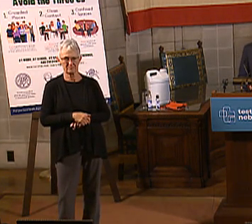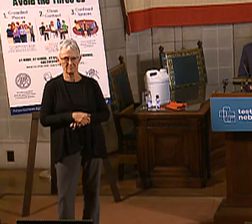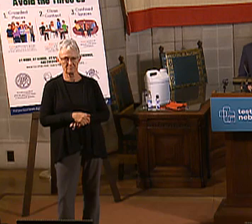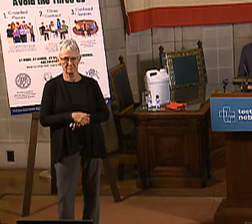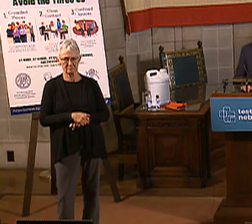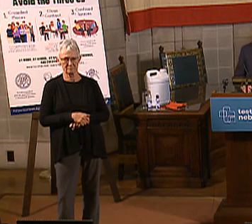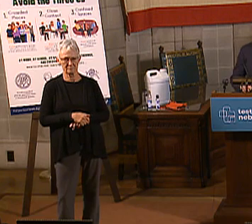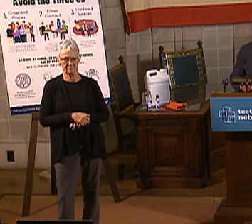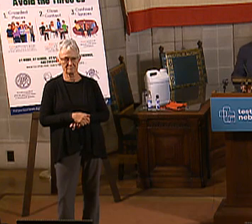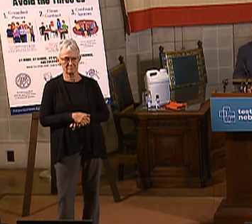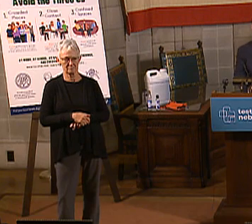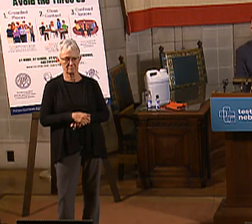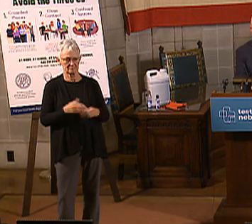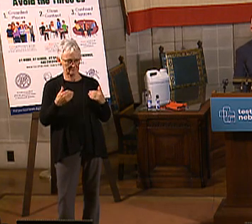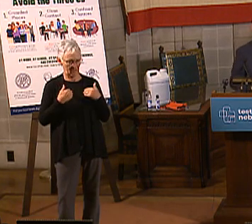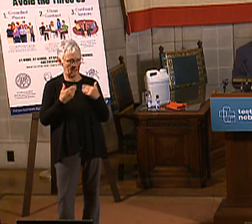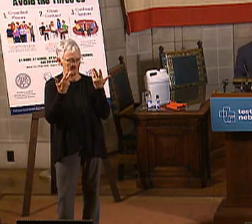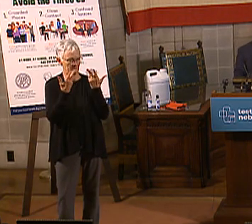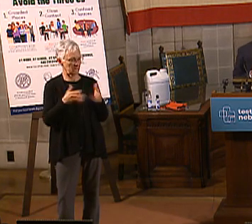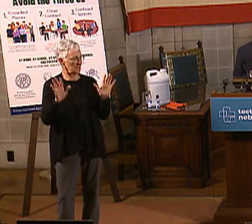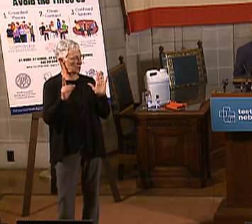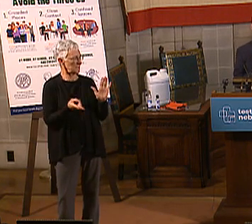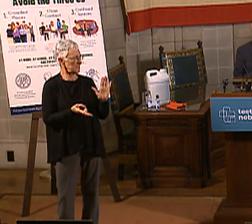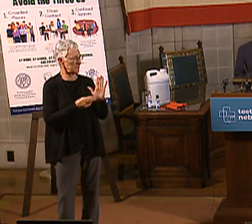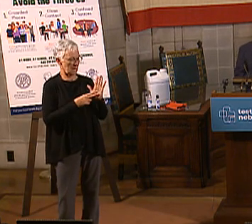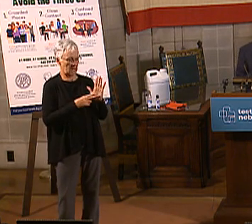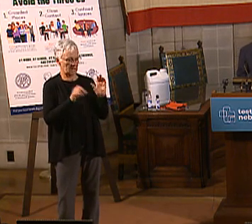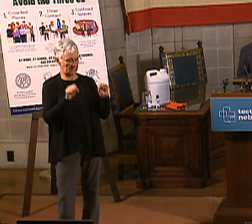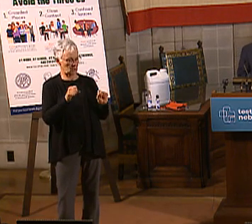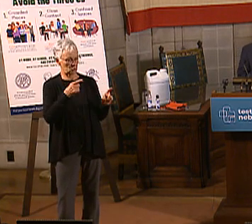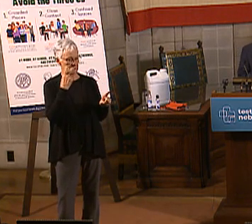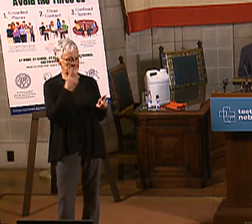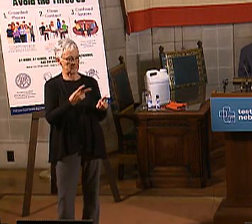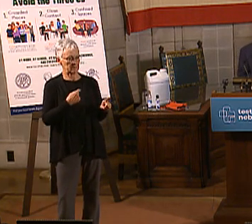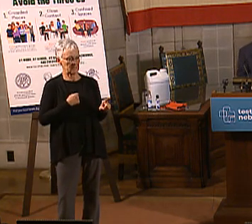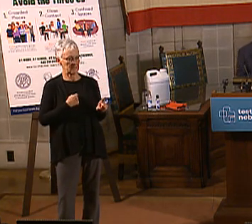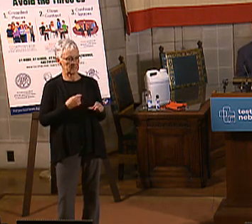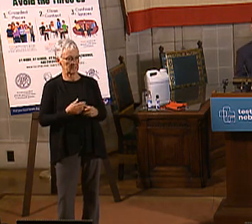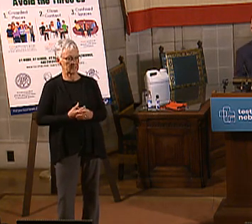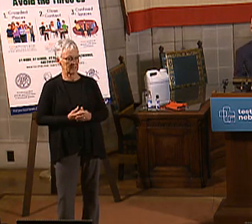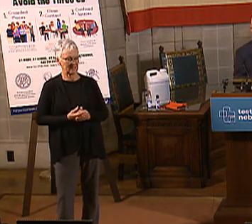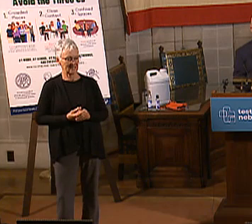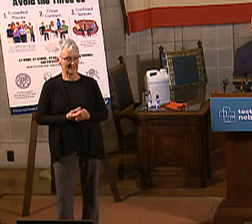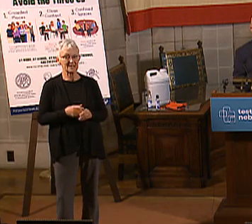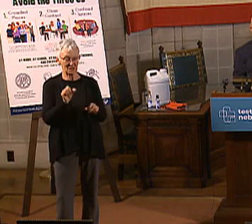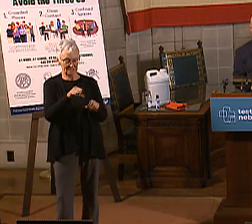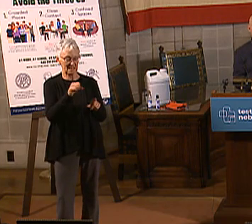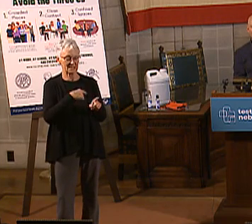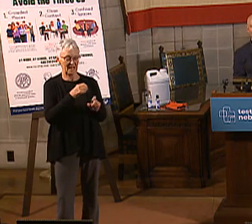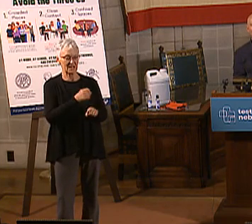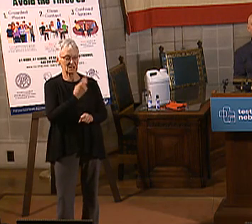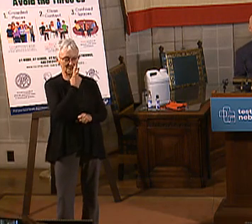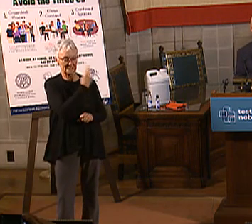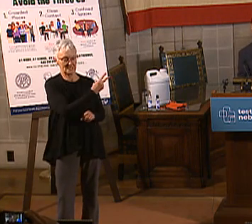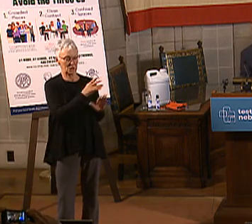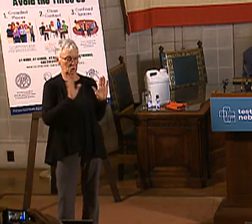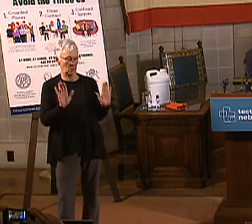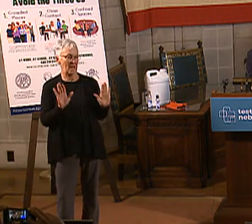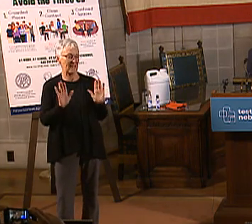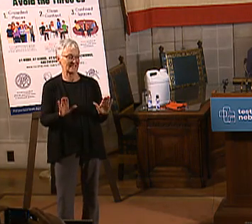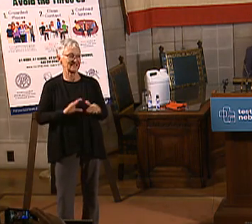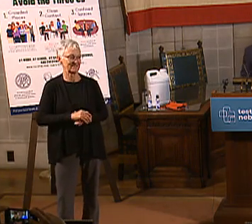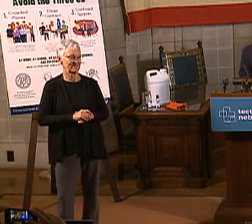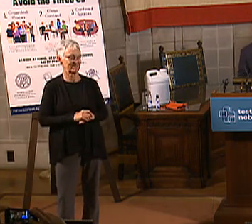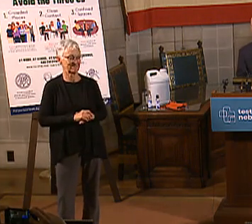And I have done as well. I don't know, do you have the camera on me? Can you see me? I can see it. All right, good. Good deal.